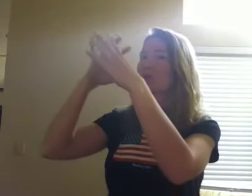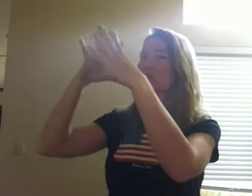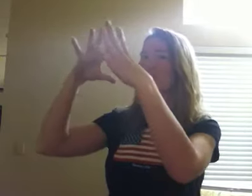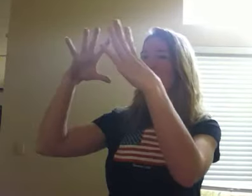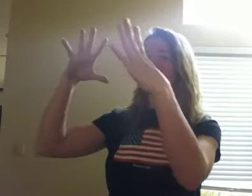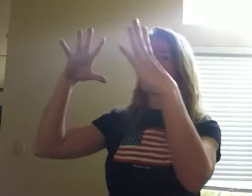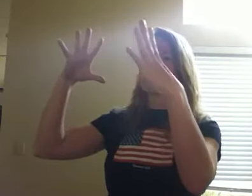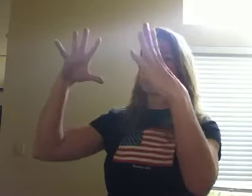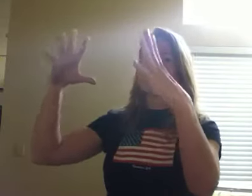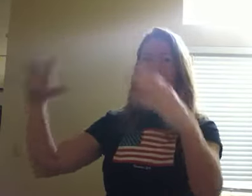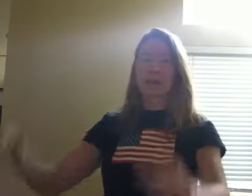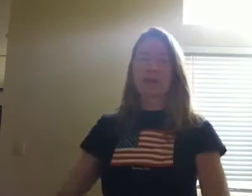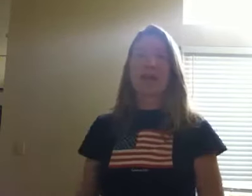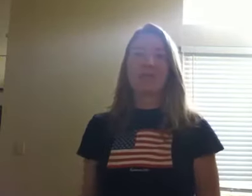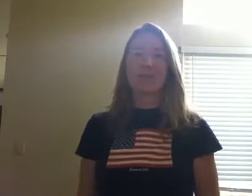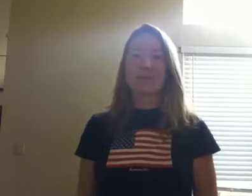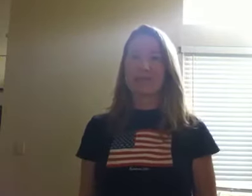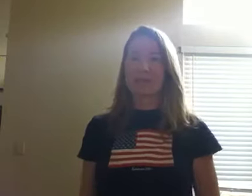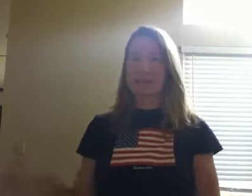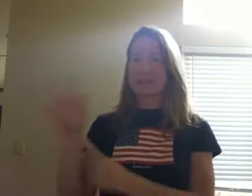Balloon. Pinwheels.